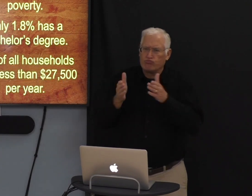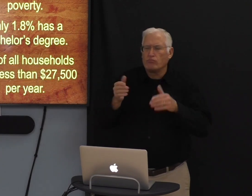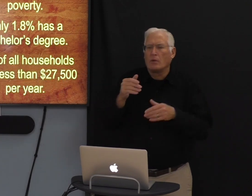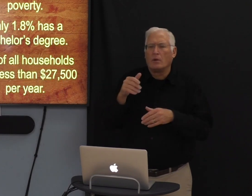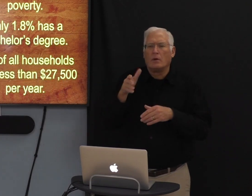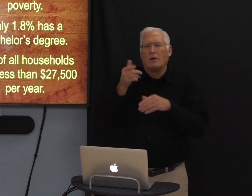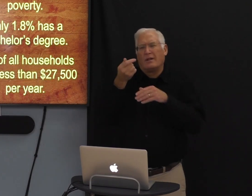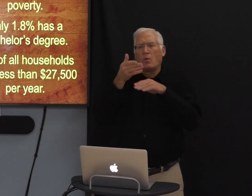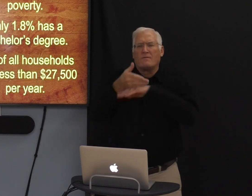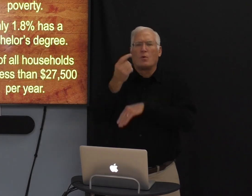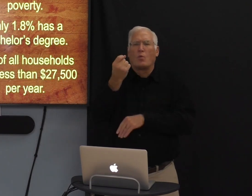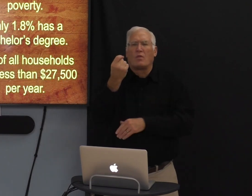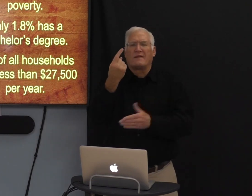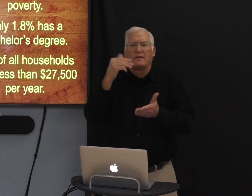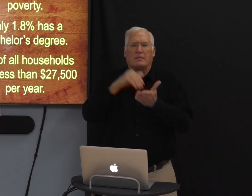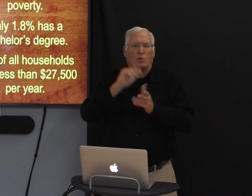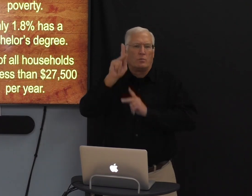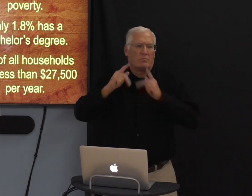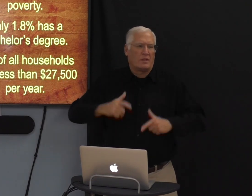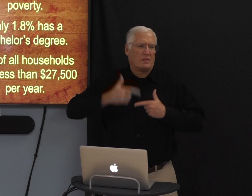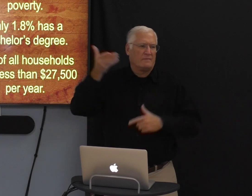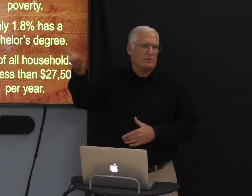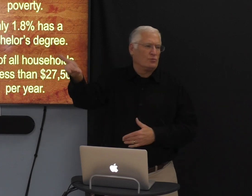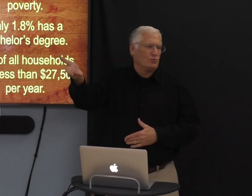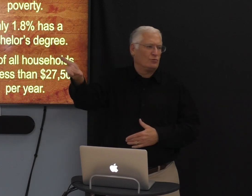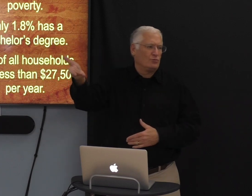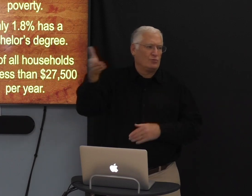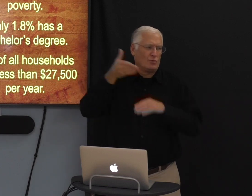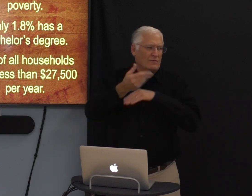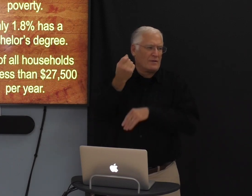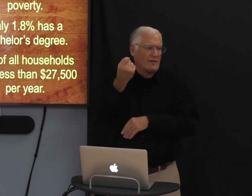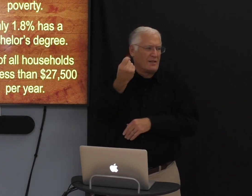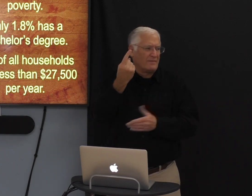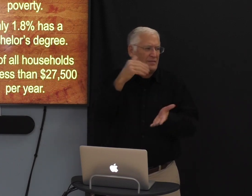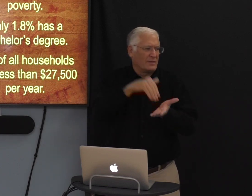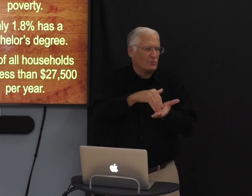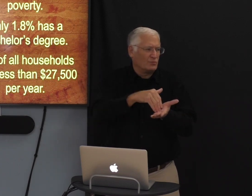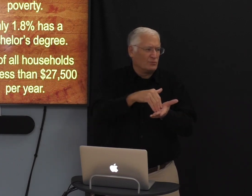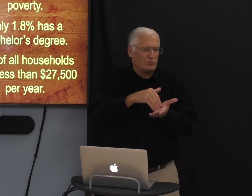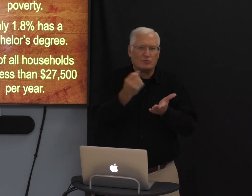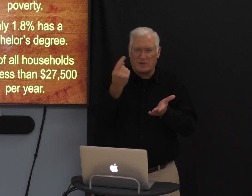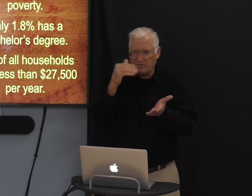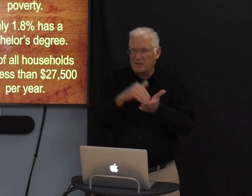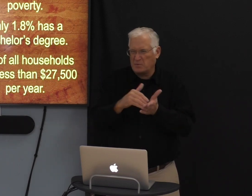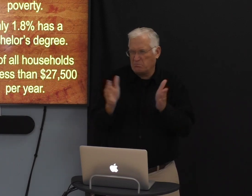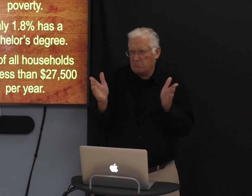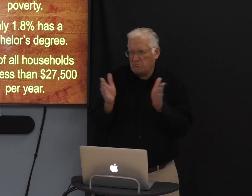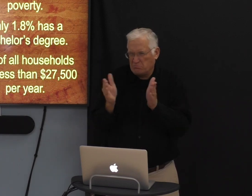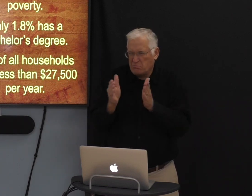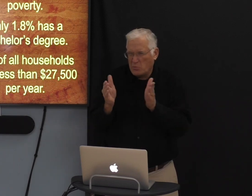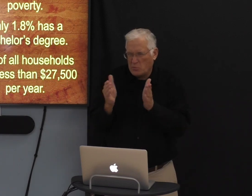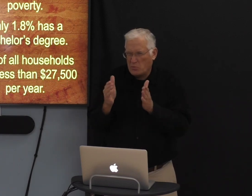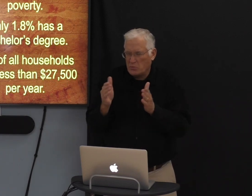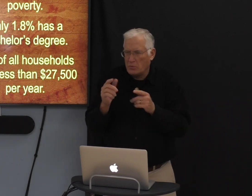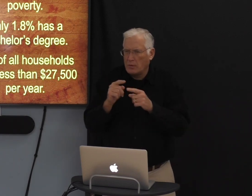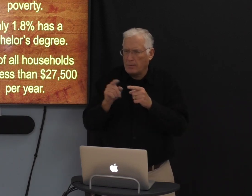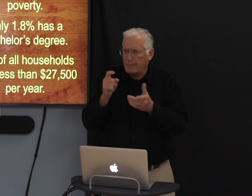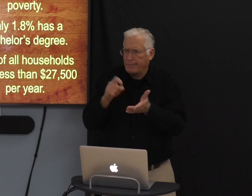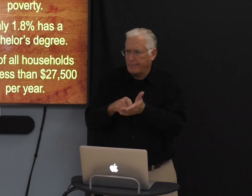It's a small town. Maybe a little bit over 11,000 people lived there. A population of 11